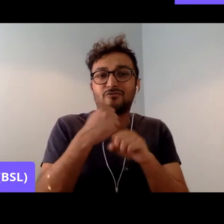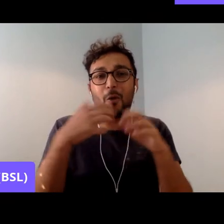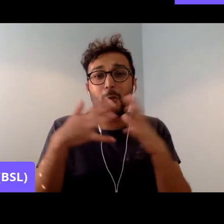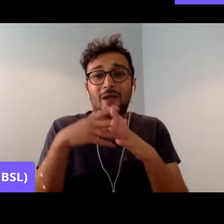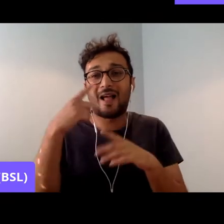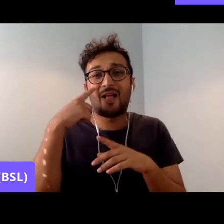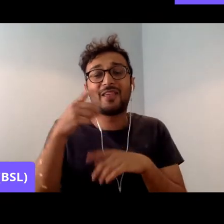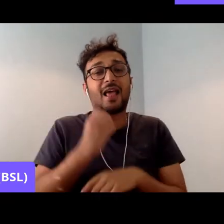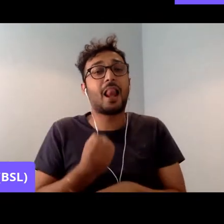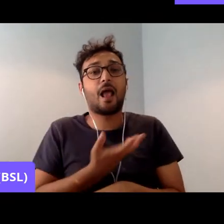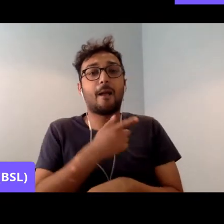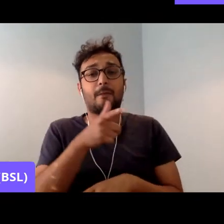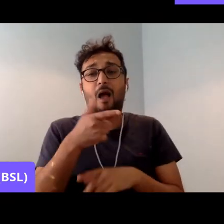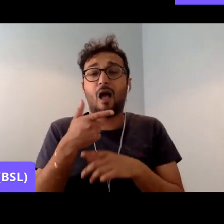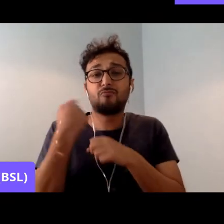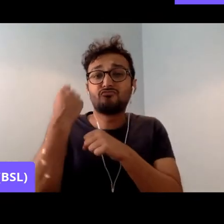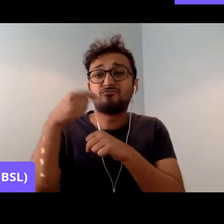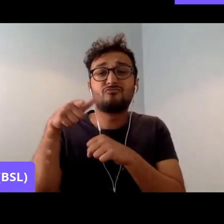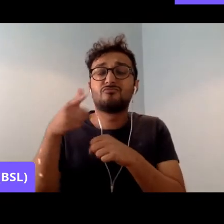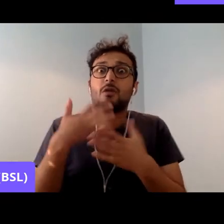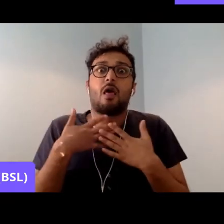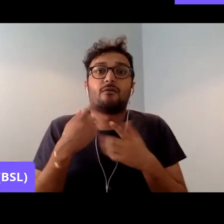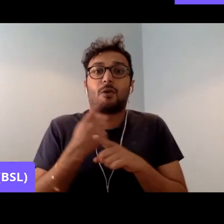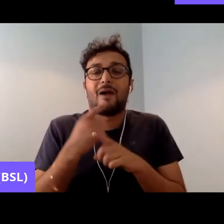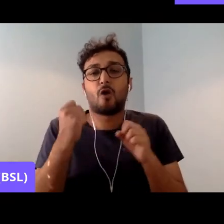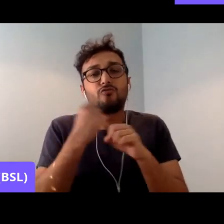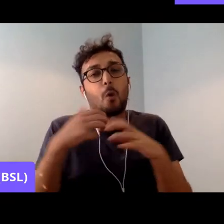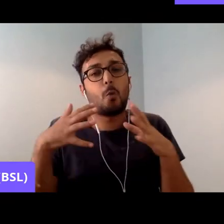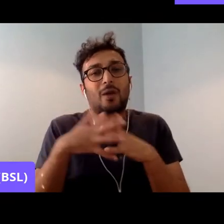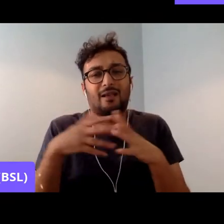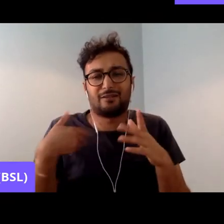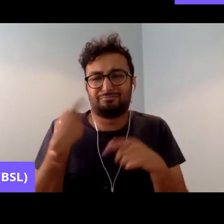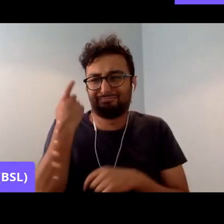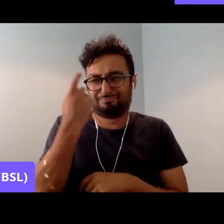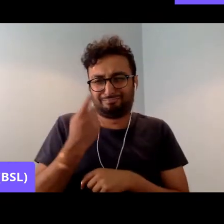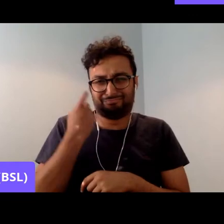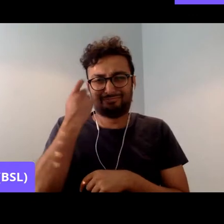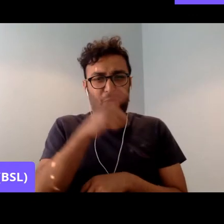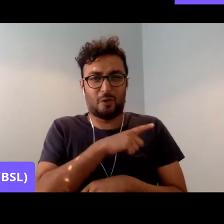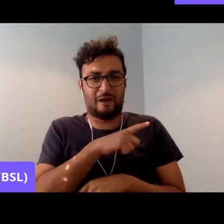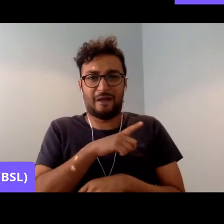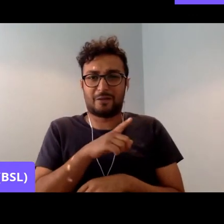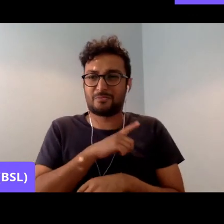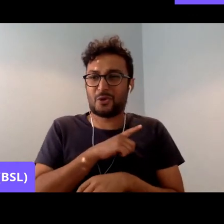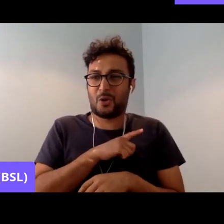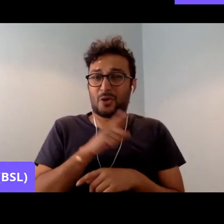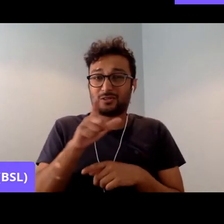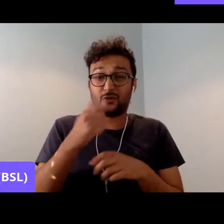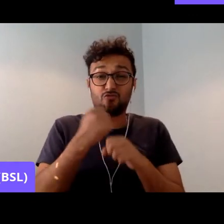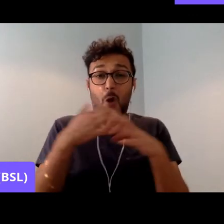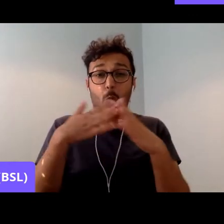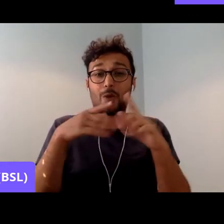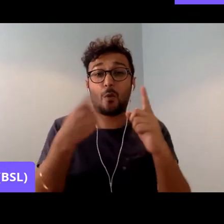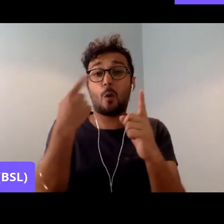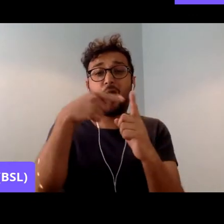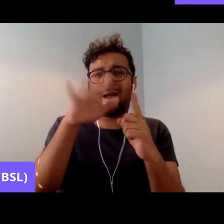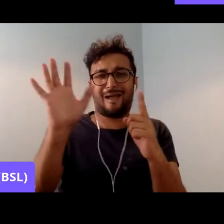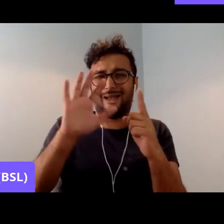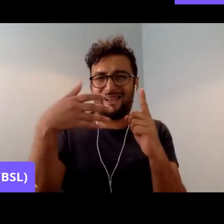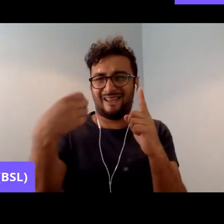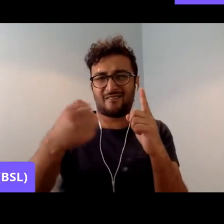labour movement. And I sometimes wonder why, because there were so many other strikes before Grunwick and after